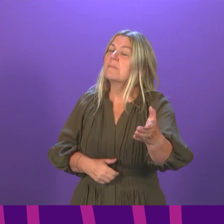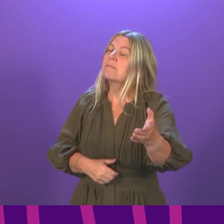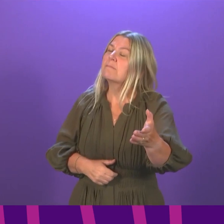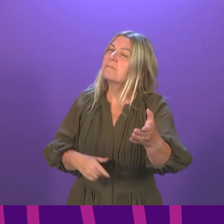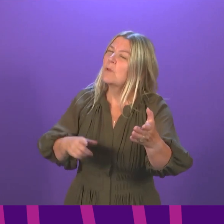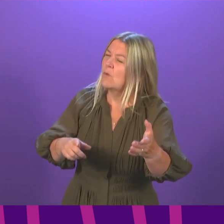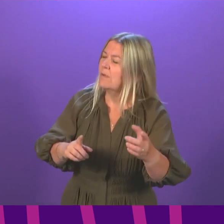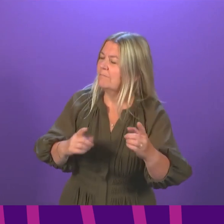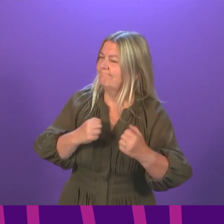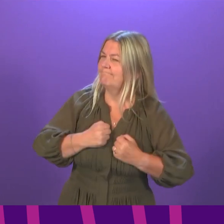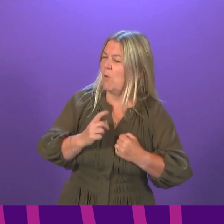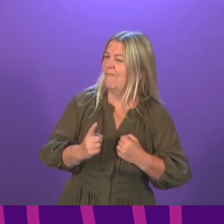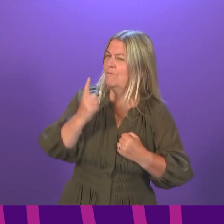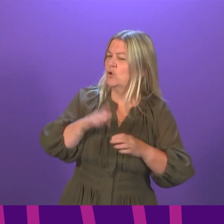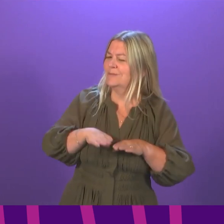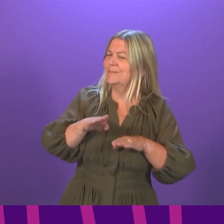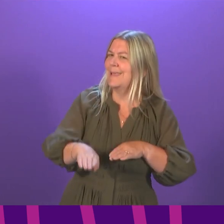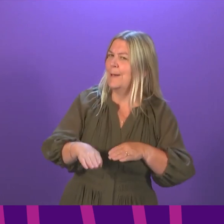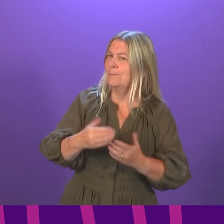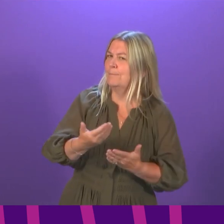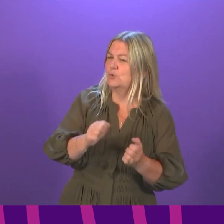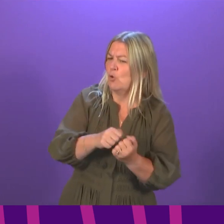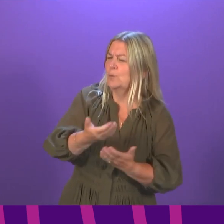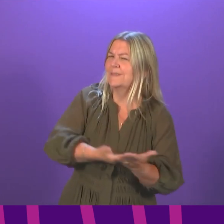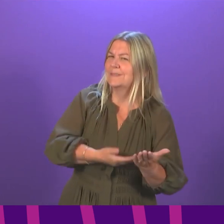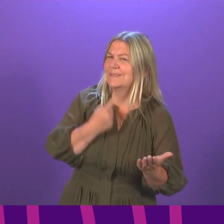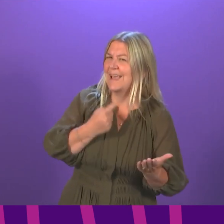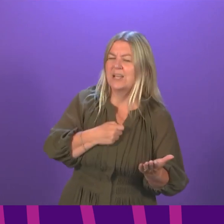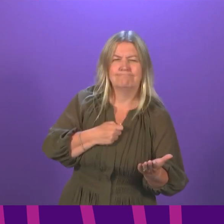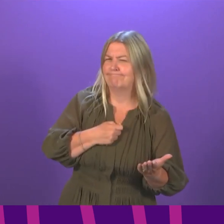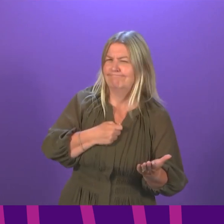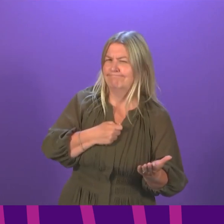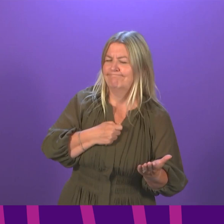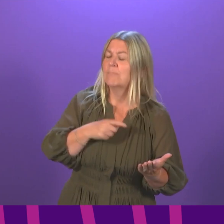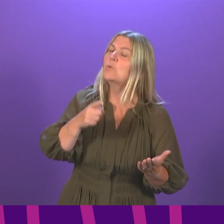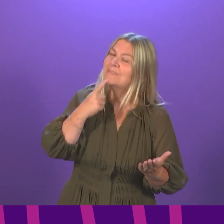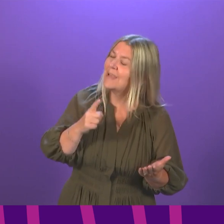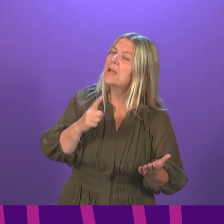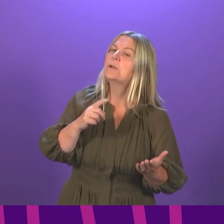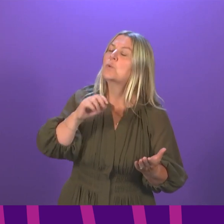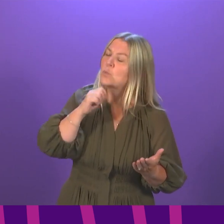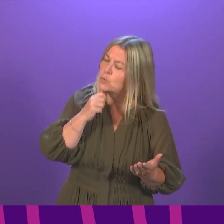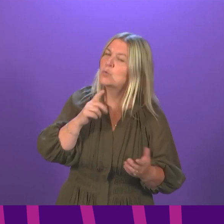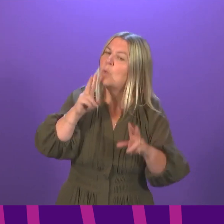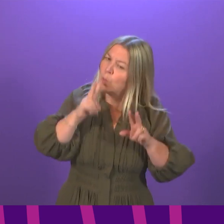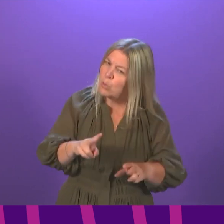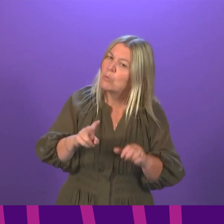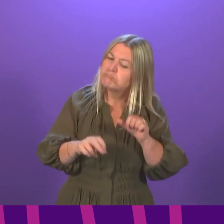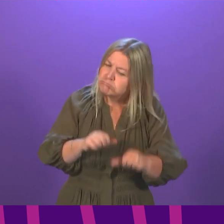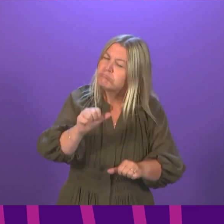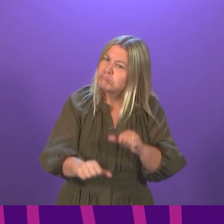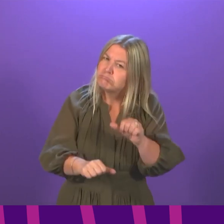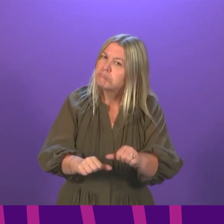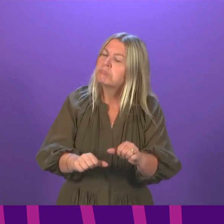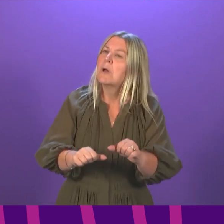The SNP steps document said that we would take steps and do the initial work with a view to setting up a public